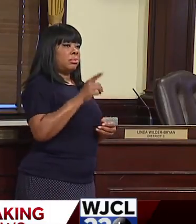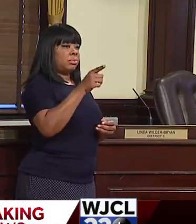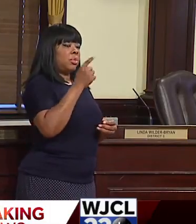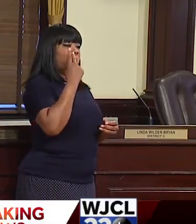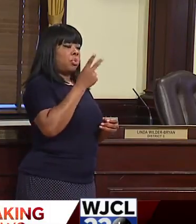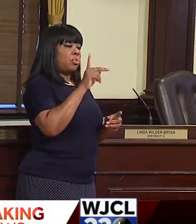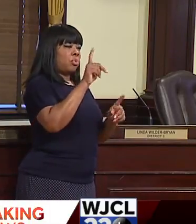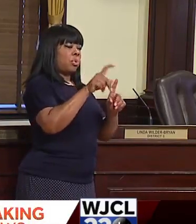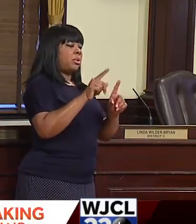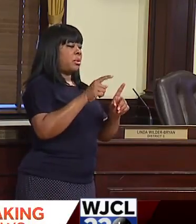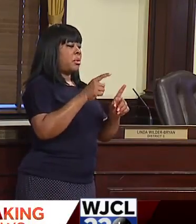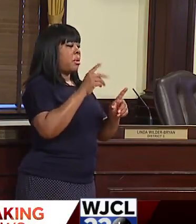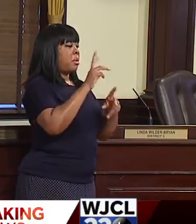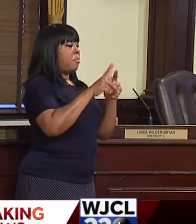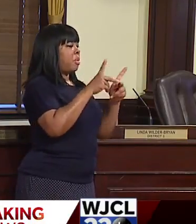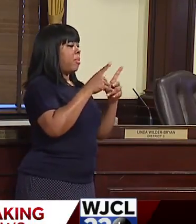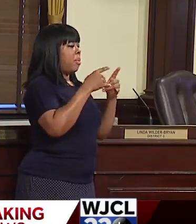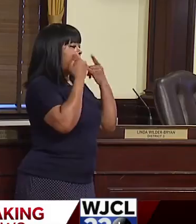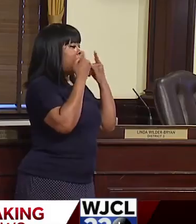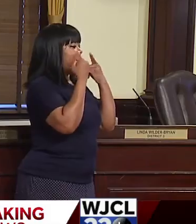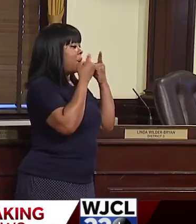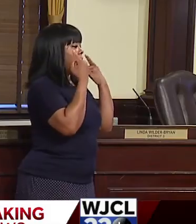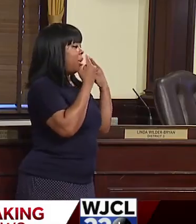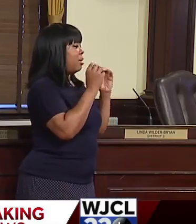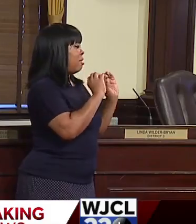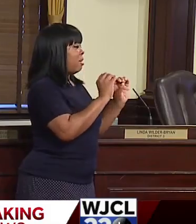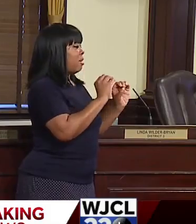see, if you haven't already, a much more pronounced